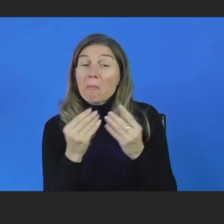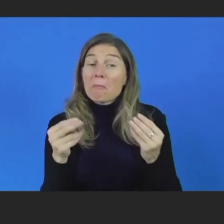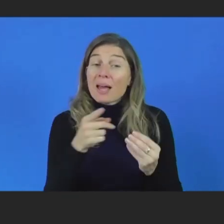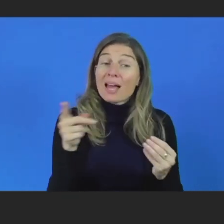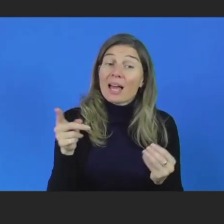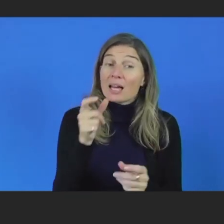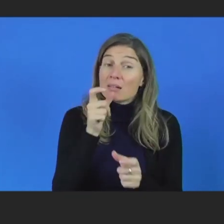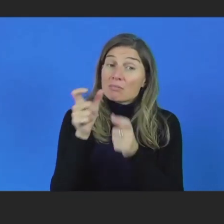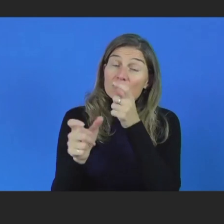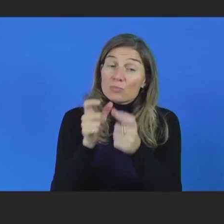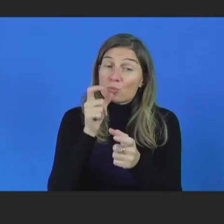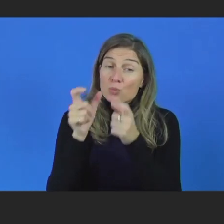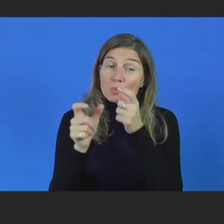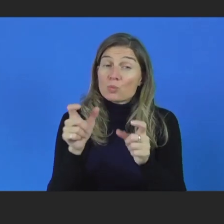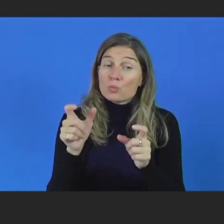always accessible.